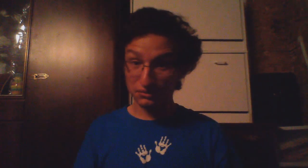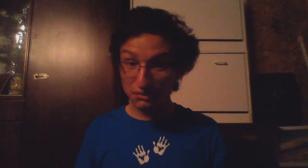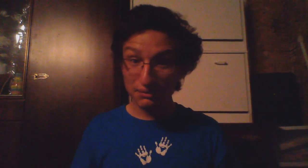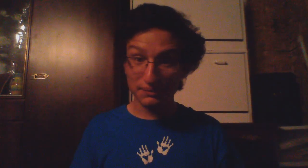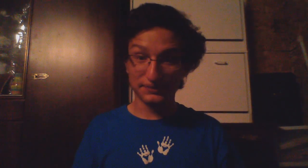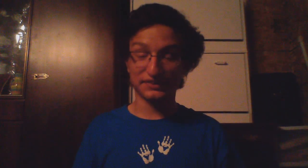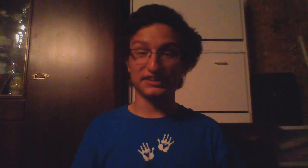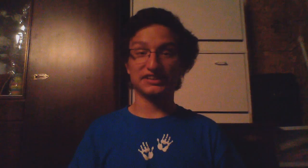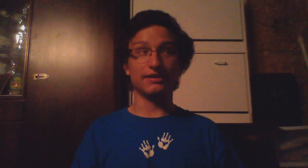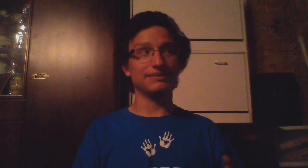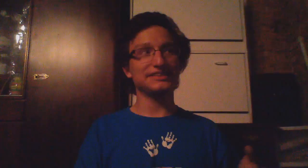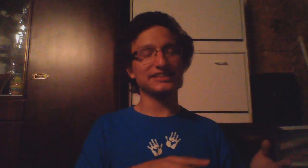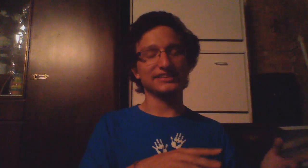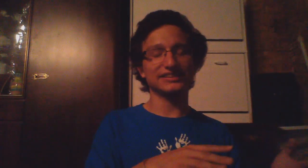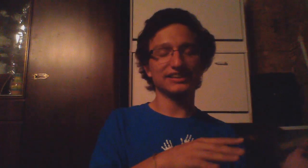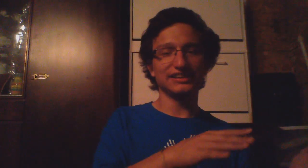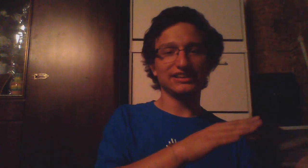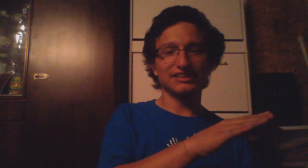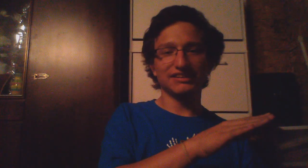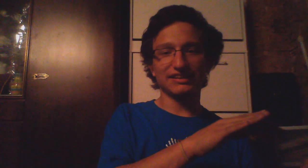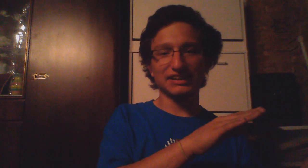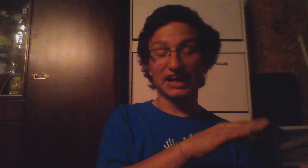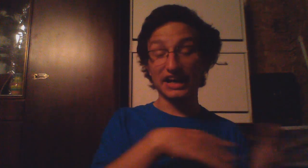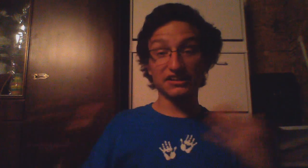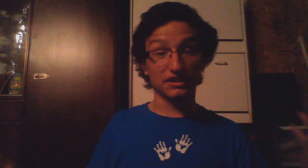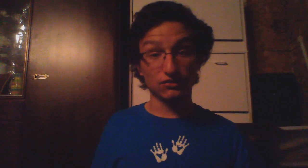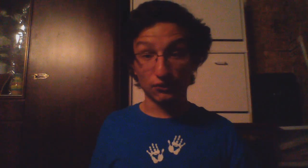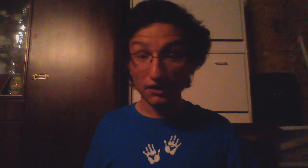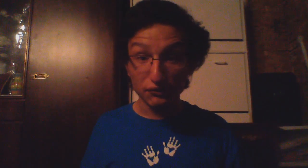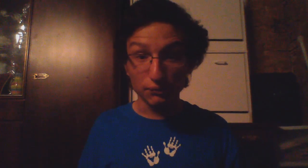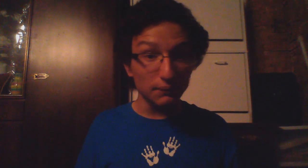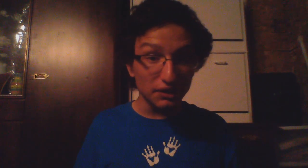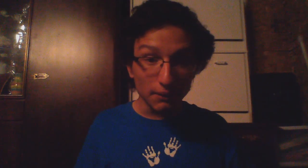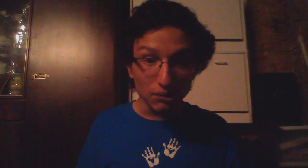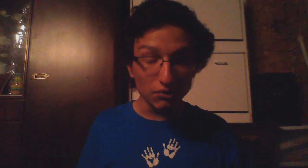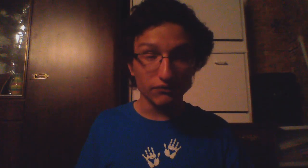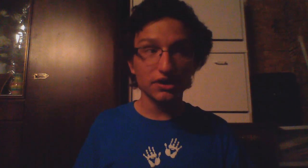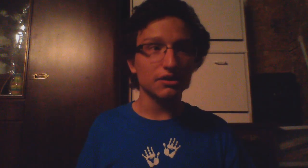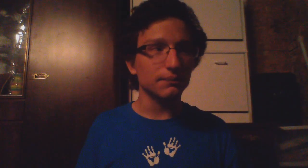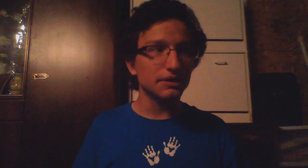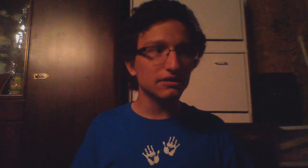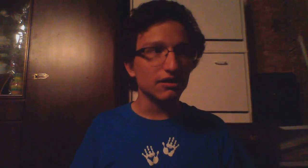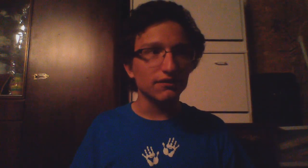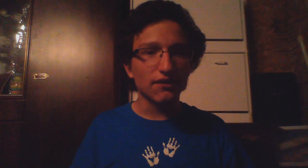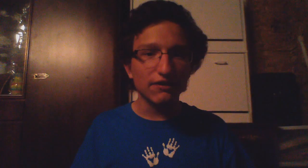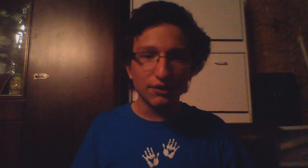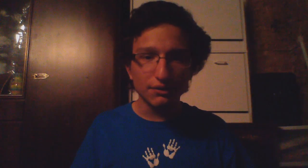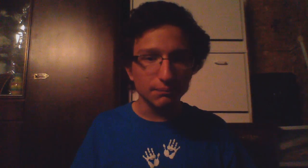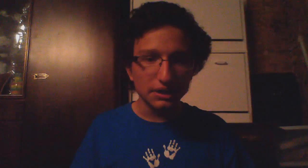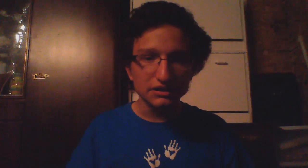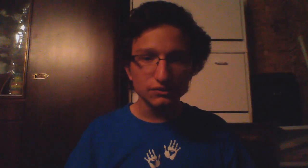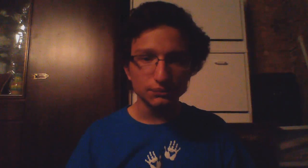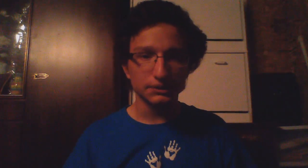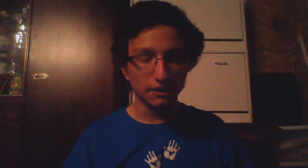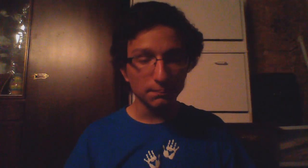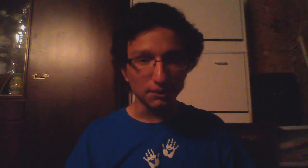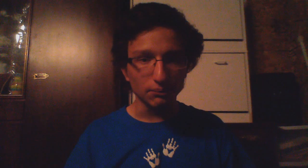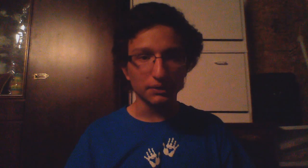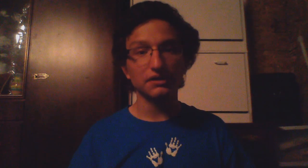do them on the right time it's just it takes forever for me to upload a video I mean it's like 500 minutes for me to upload one